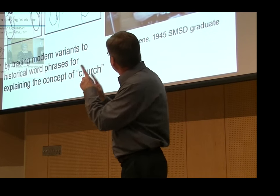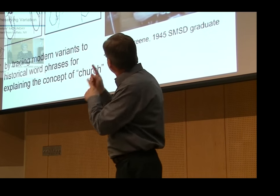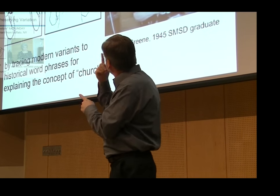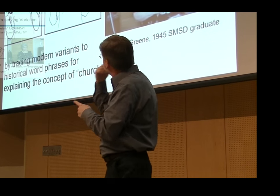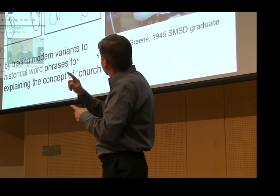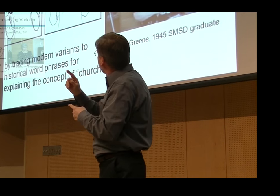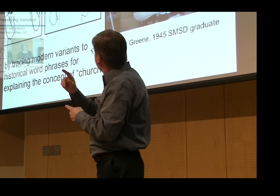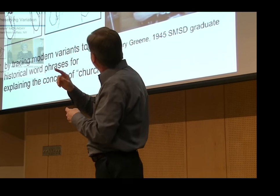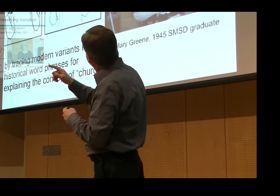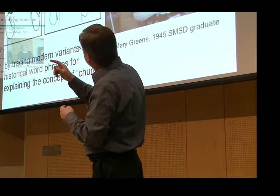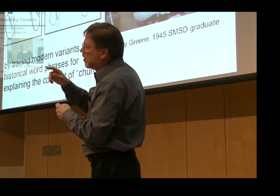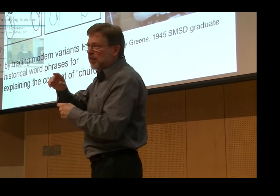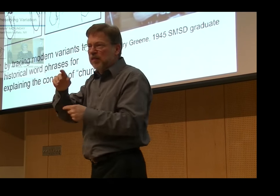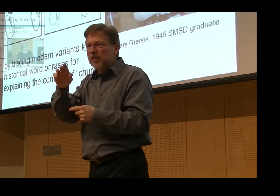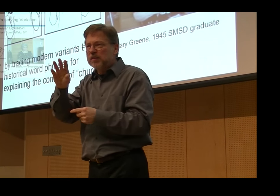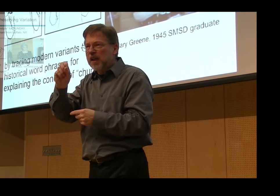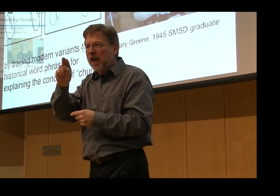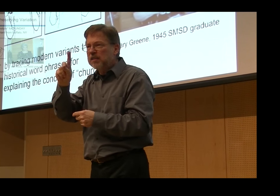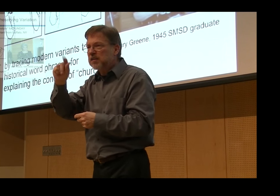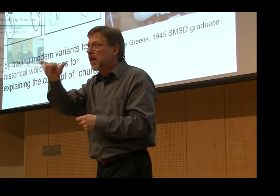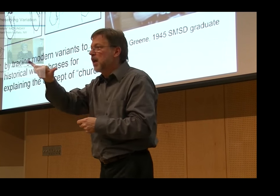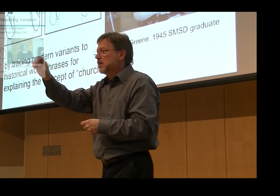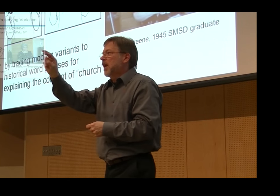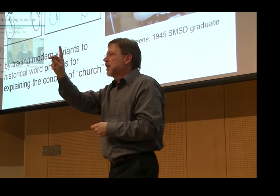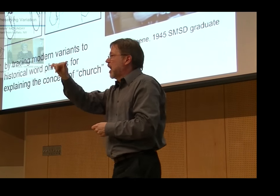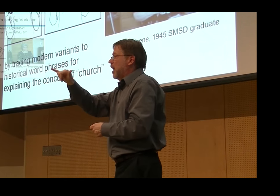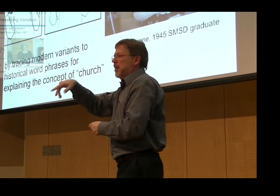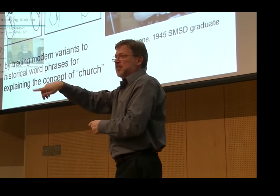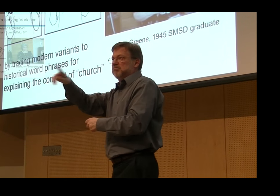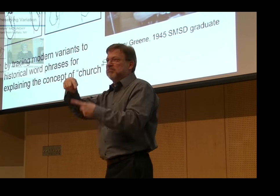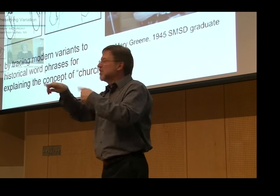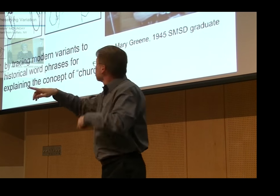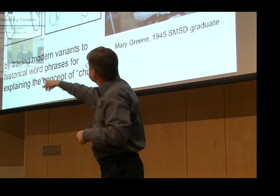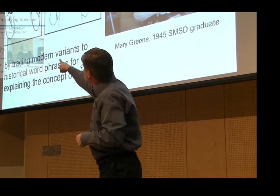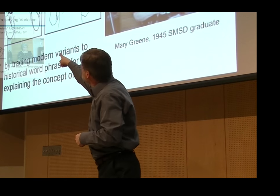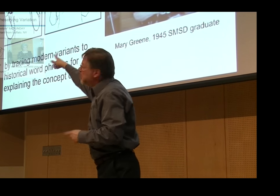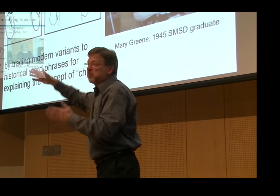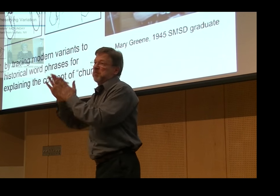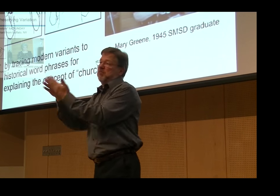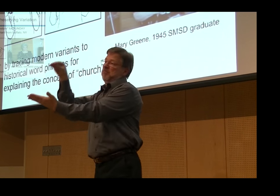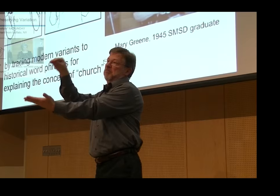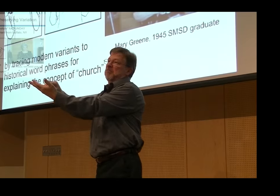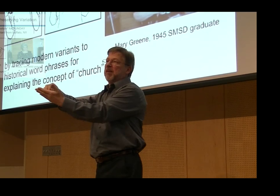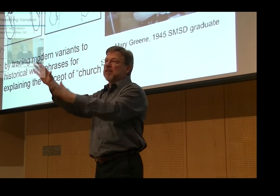She's a 1945 graduate, and if you ask her to sign for Sunday,